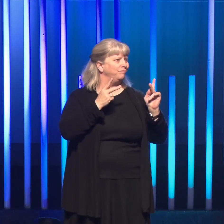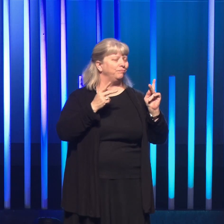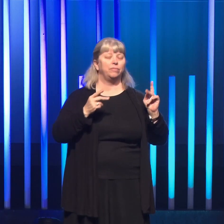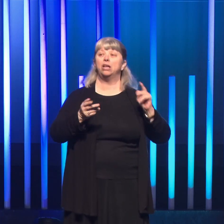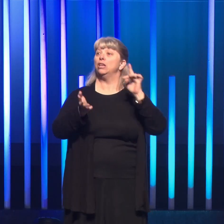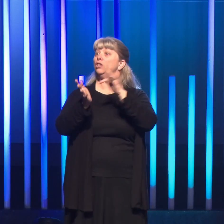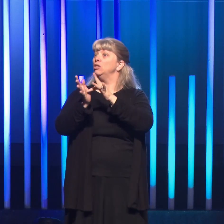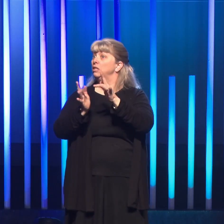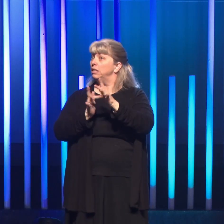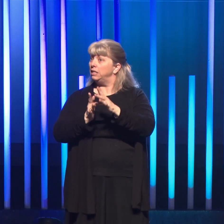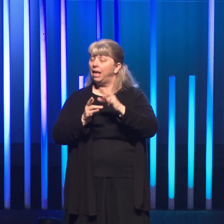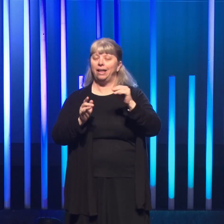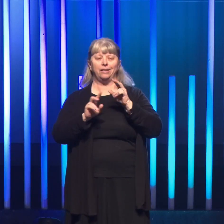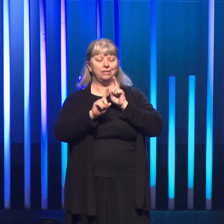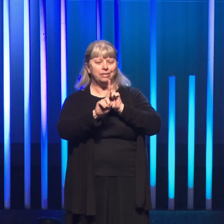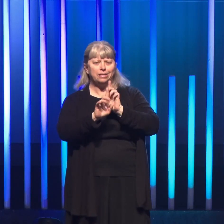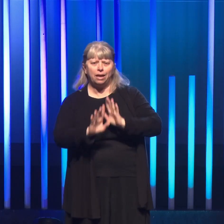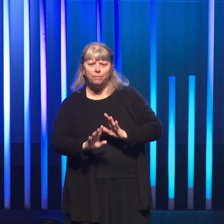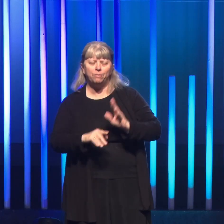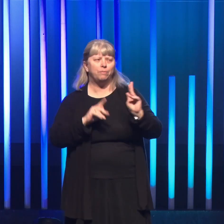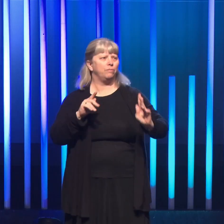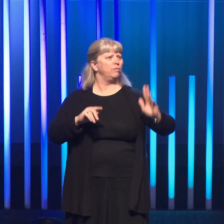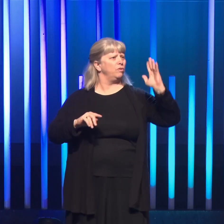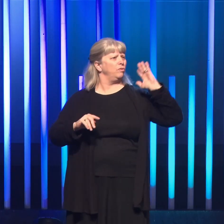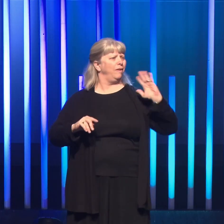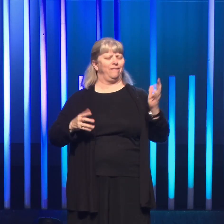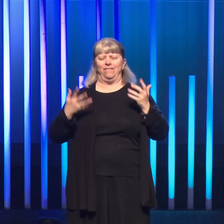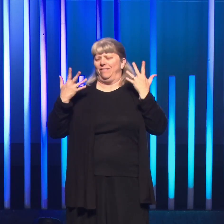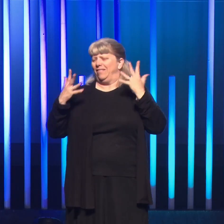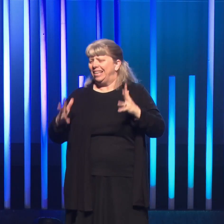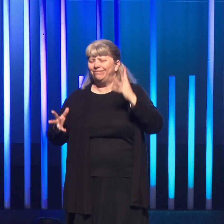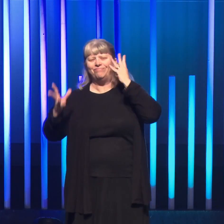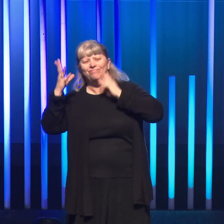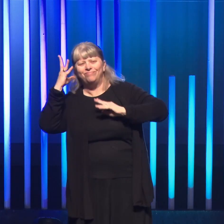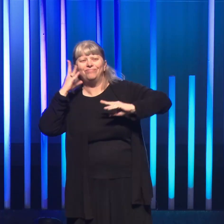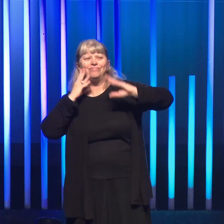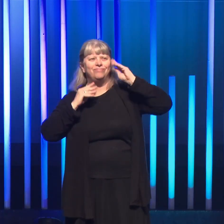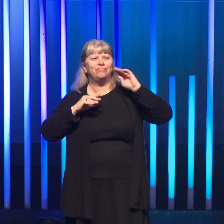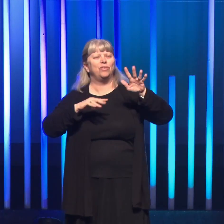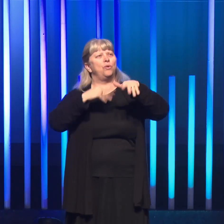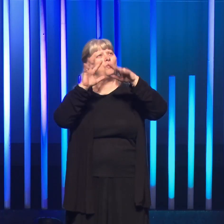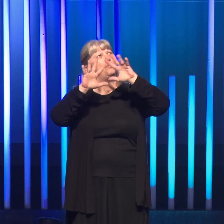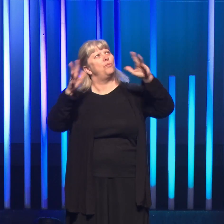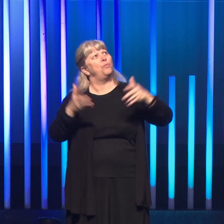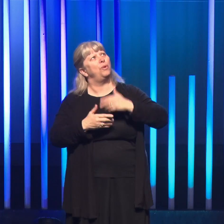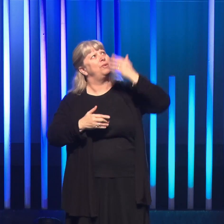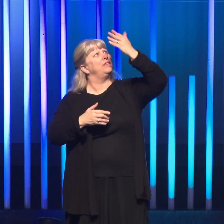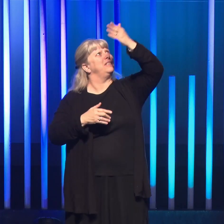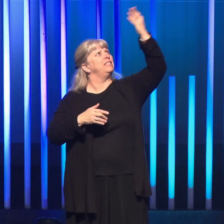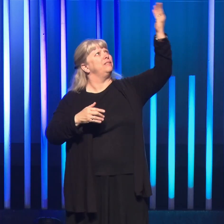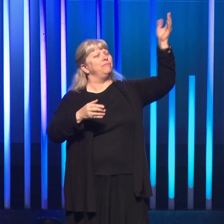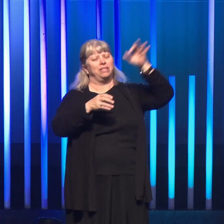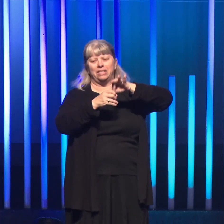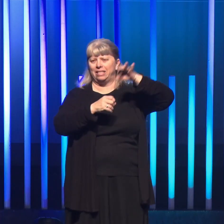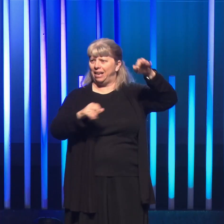Jesus and the disciples and the people of that time had numerous experiences with the world of spirit, and it radically challenges our